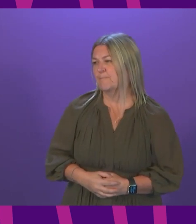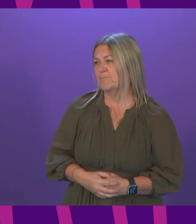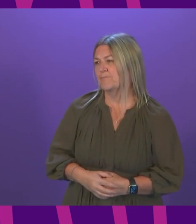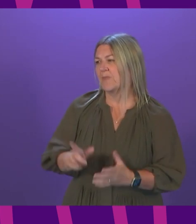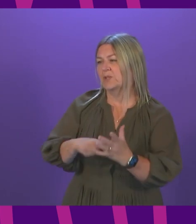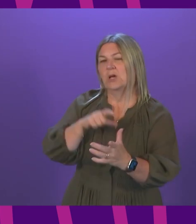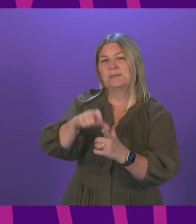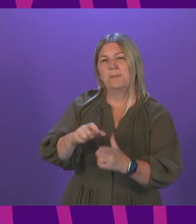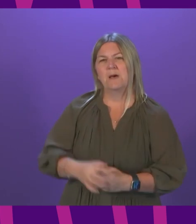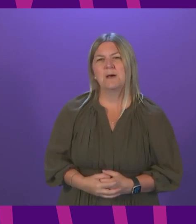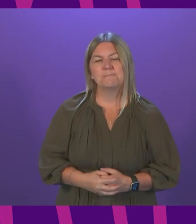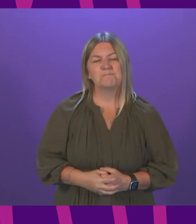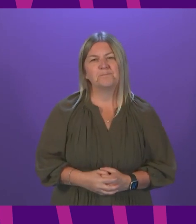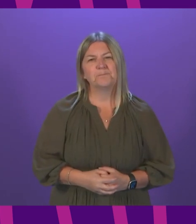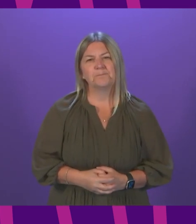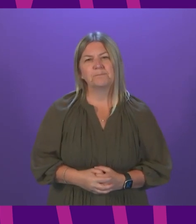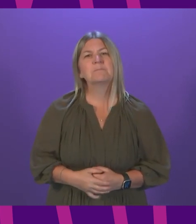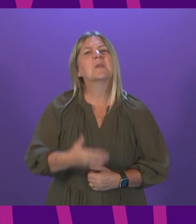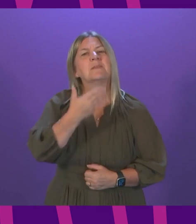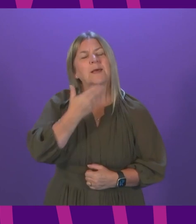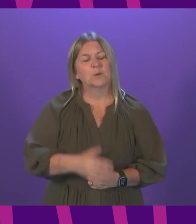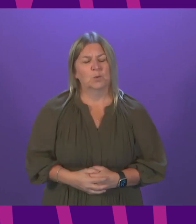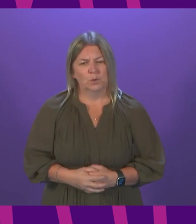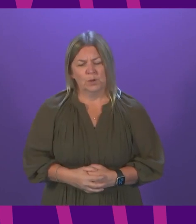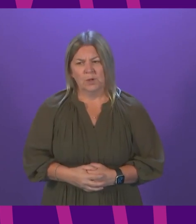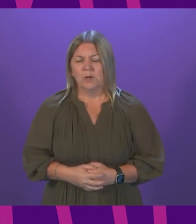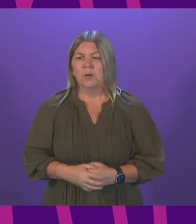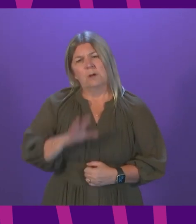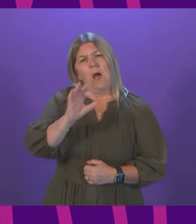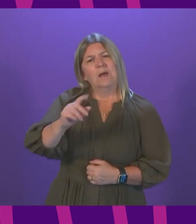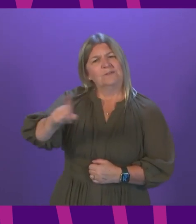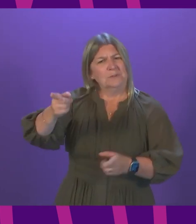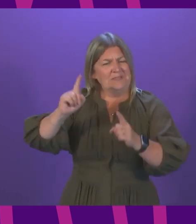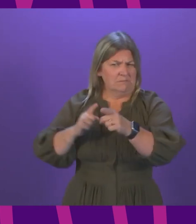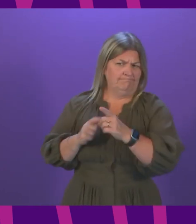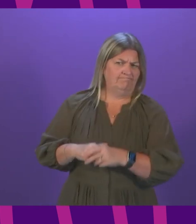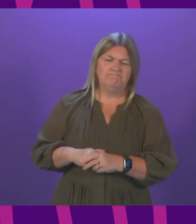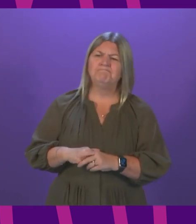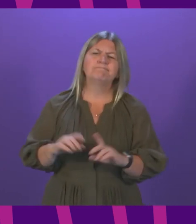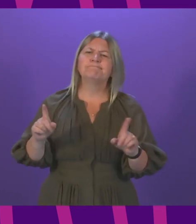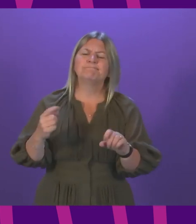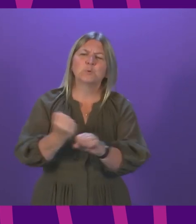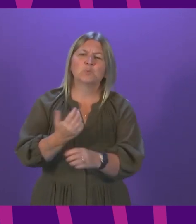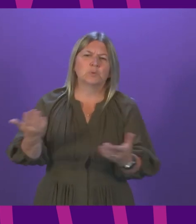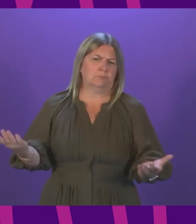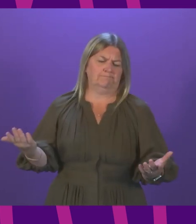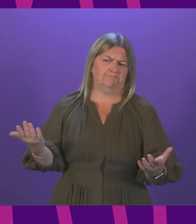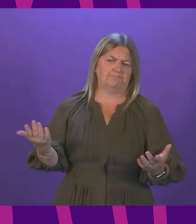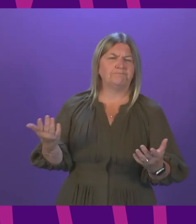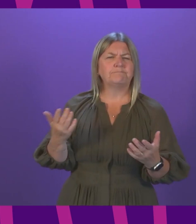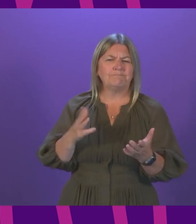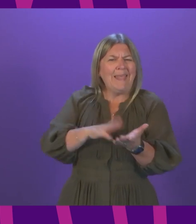followed by Sue Webber. Thank you, Presiding Officer. To ask the First Minister what steps are being taken to engage with